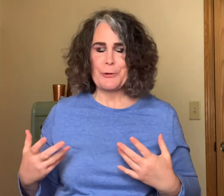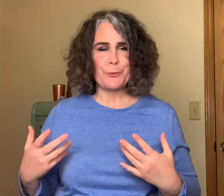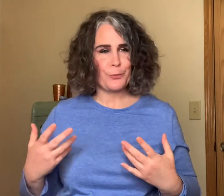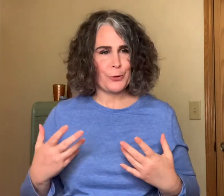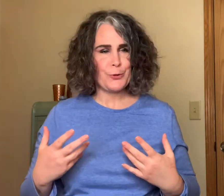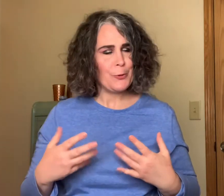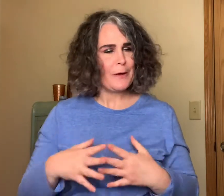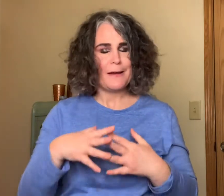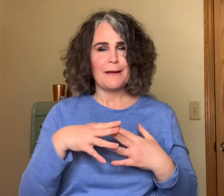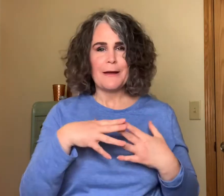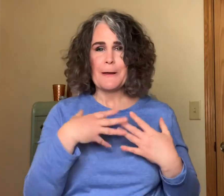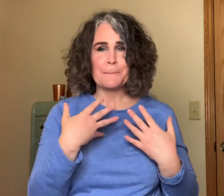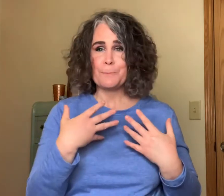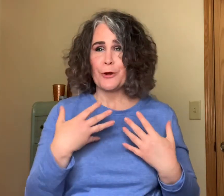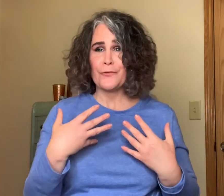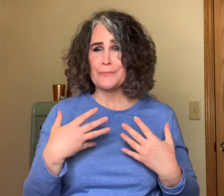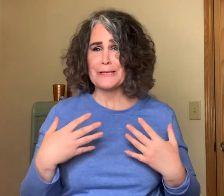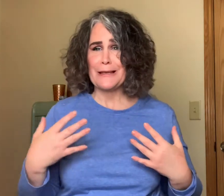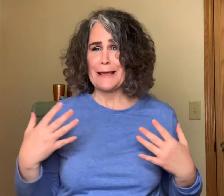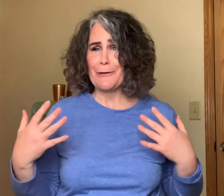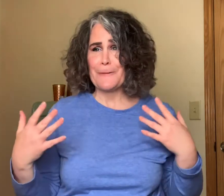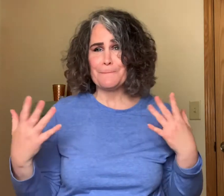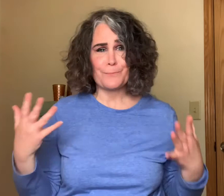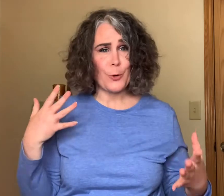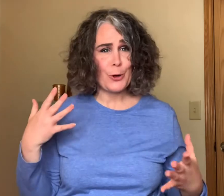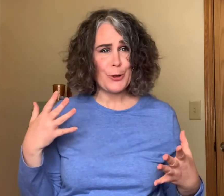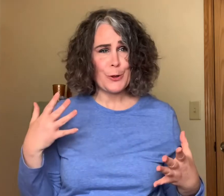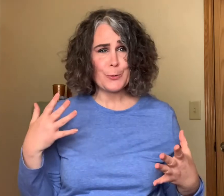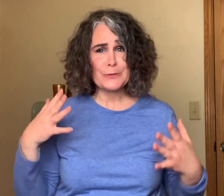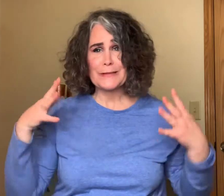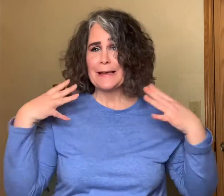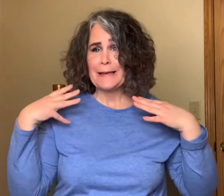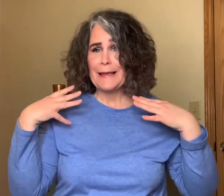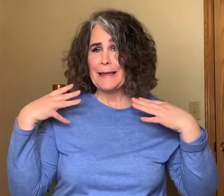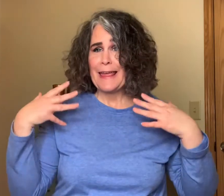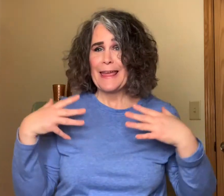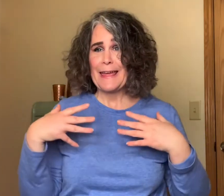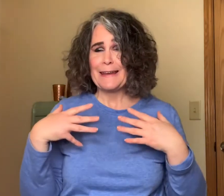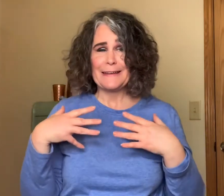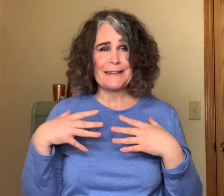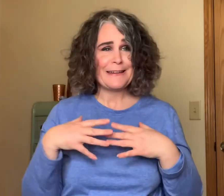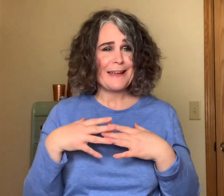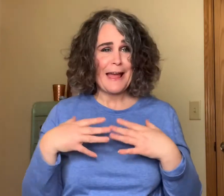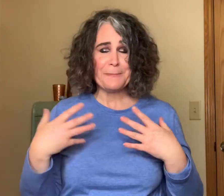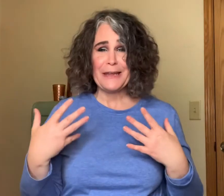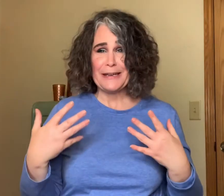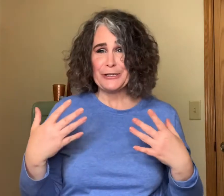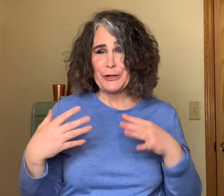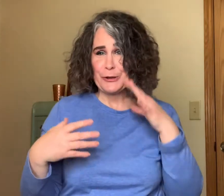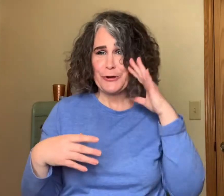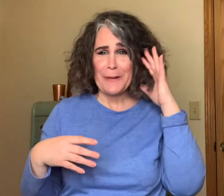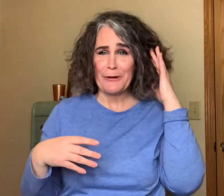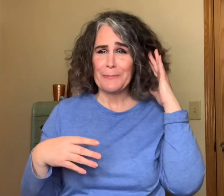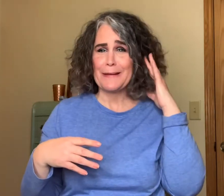rue perfumes or colognes and I'm getting to learn about them and